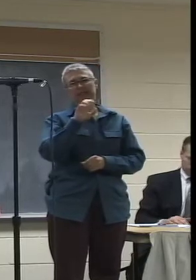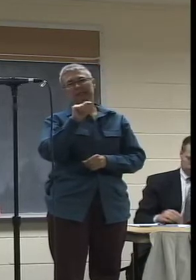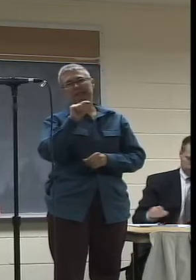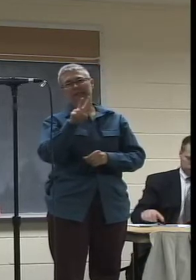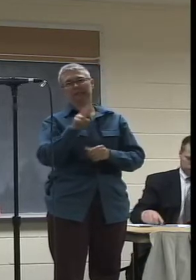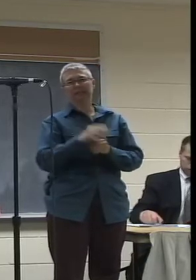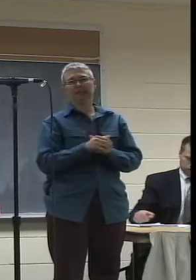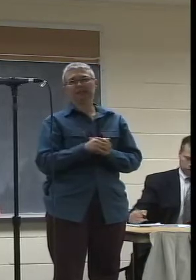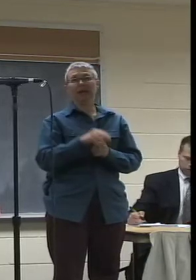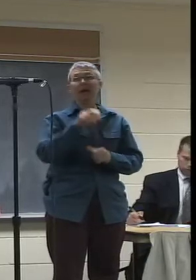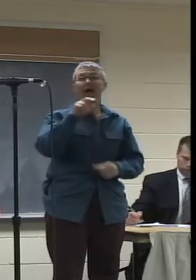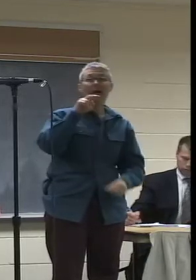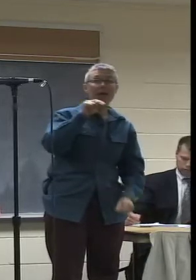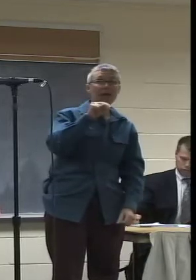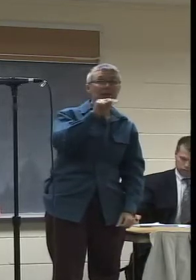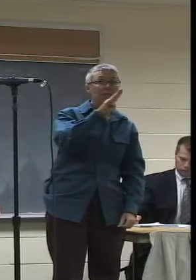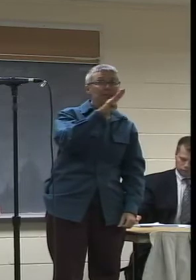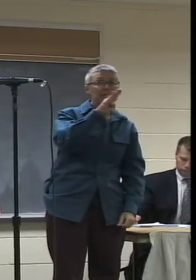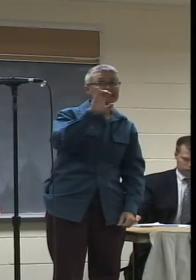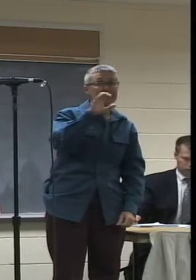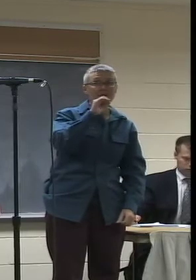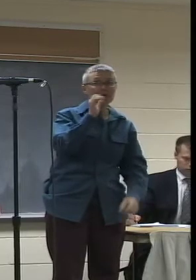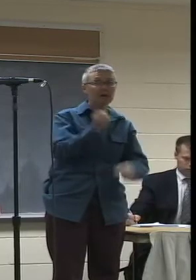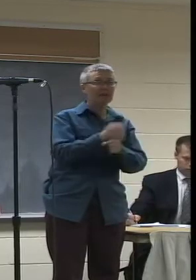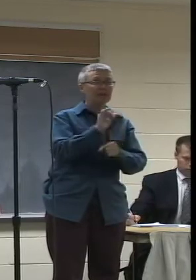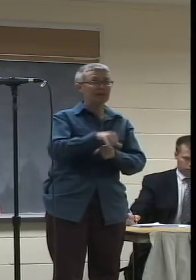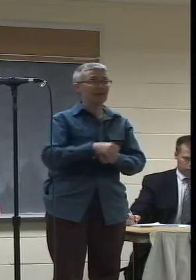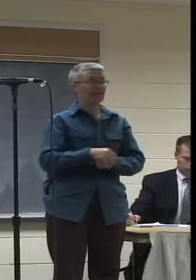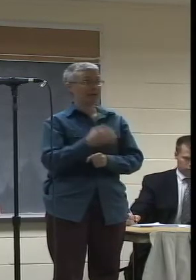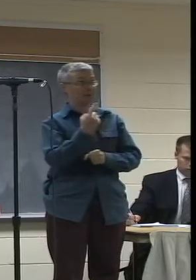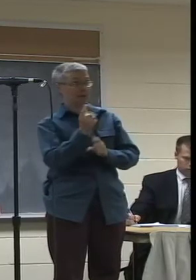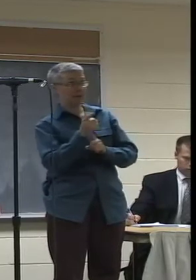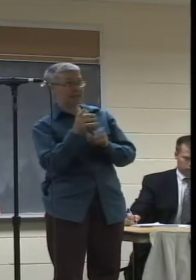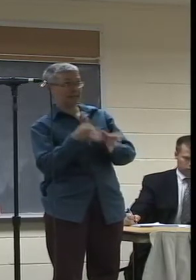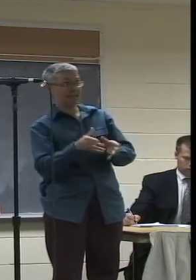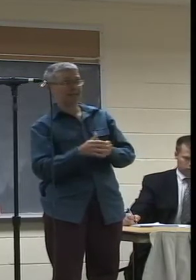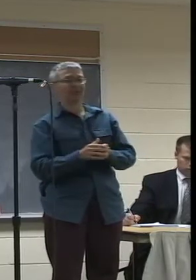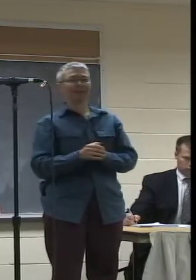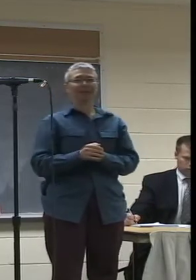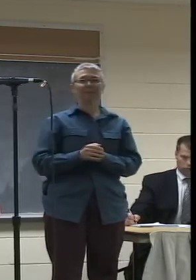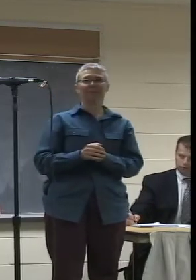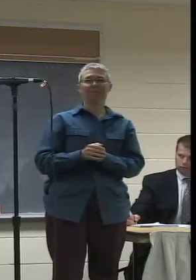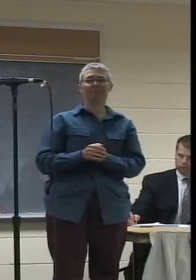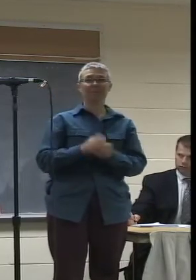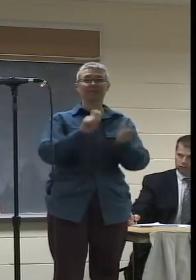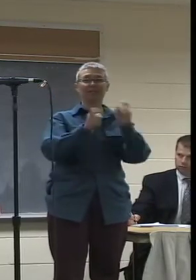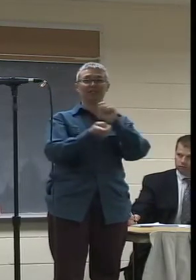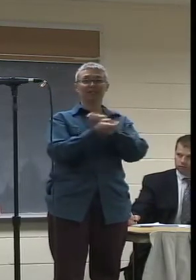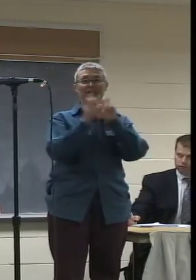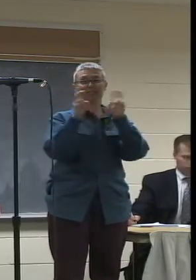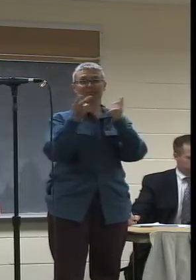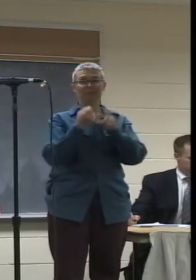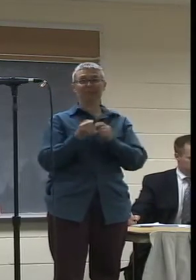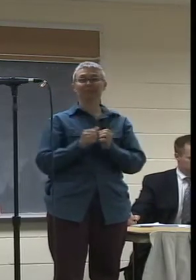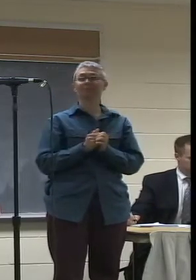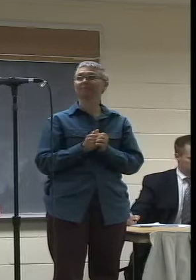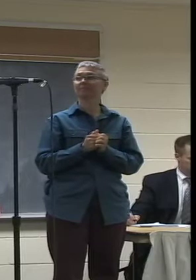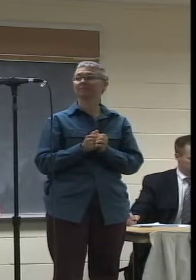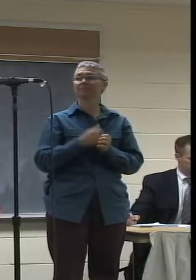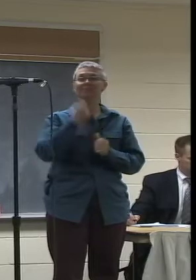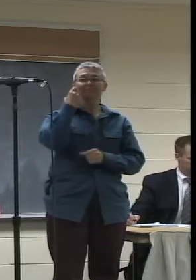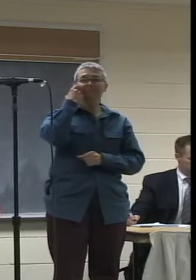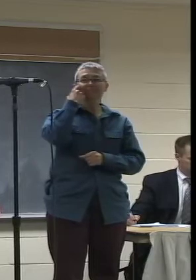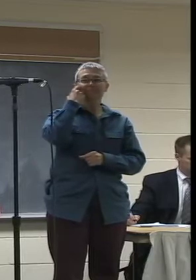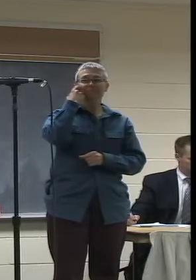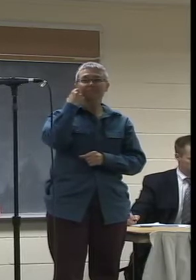the likes of NBC. One minute? Okay. Changing the subject then, the other night